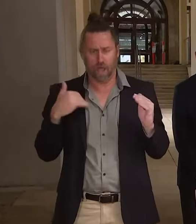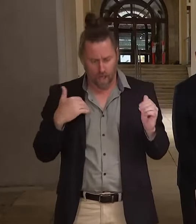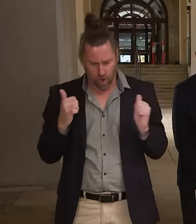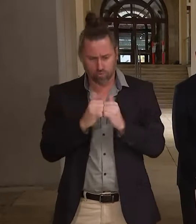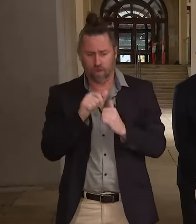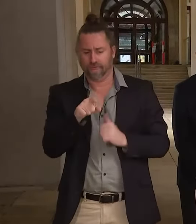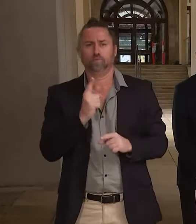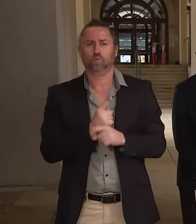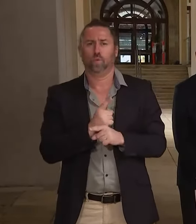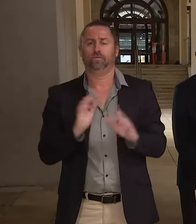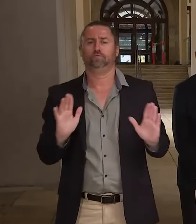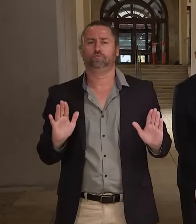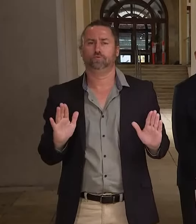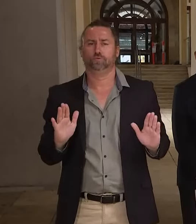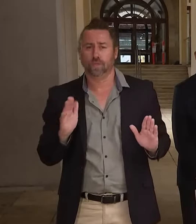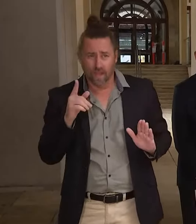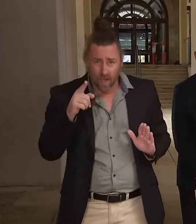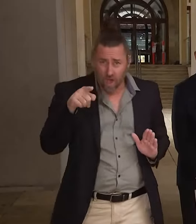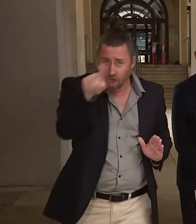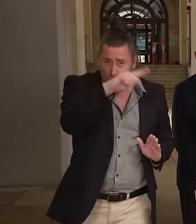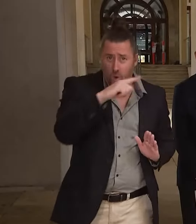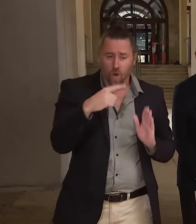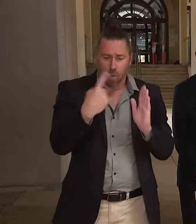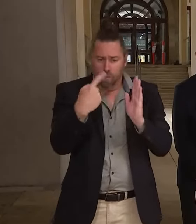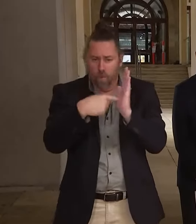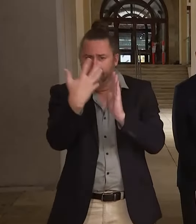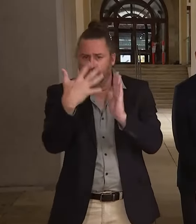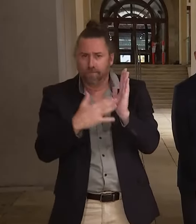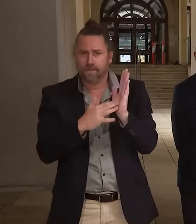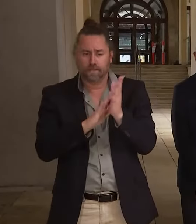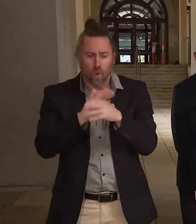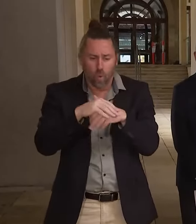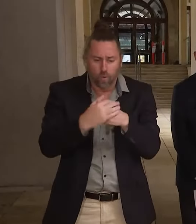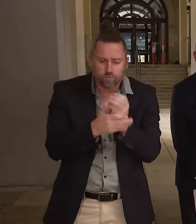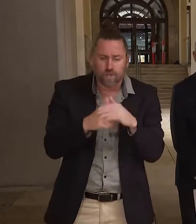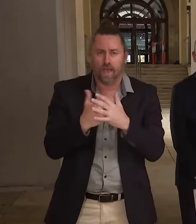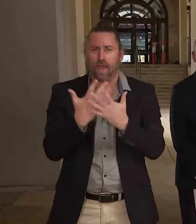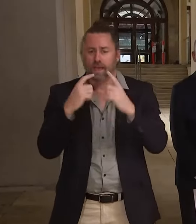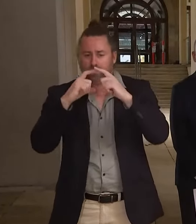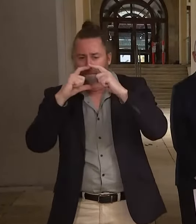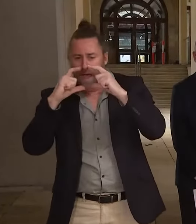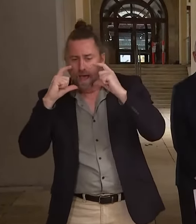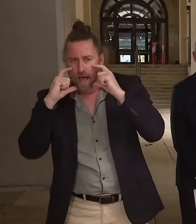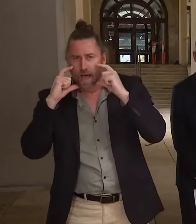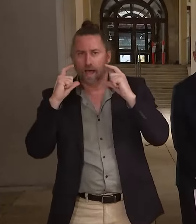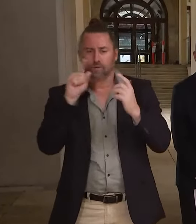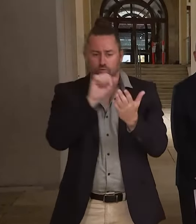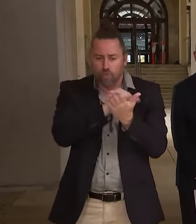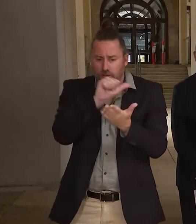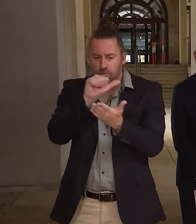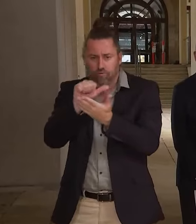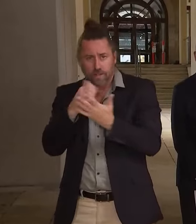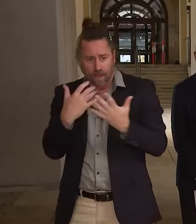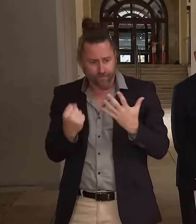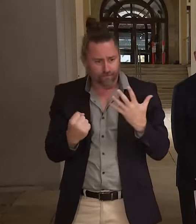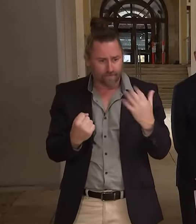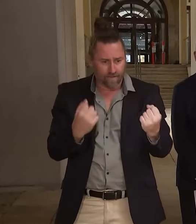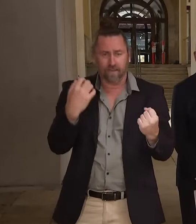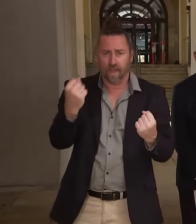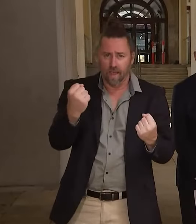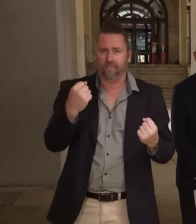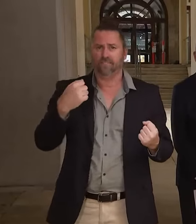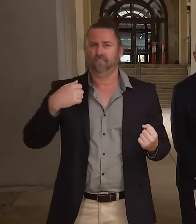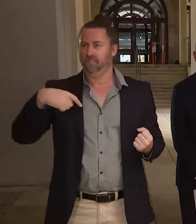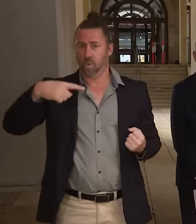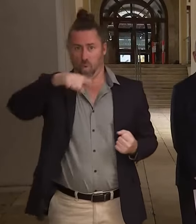if people are following the measures, if people are wearing the masks, social distancing, good hygiene and everything else, and they're not in that